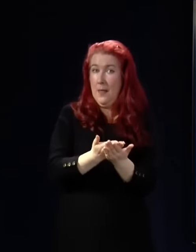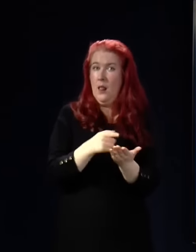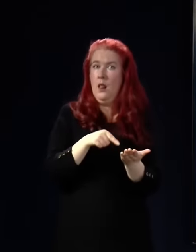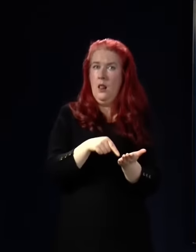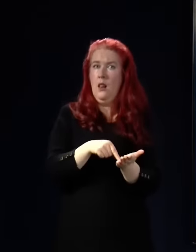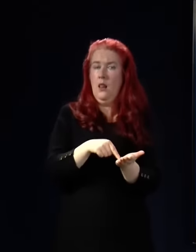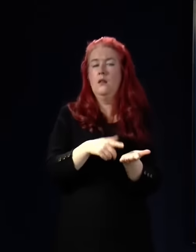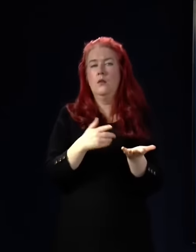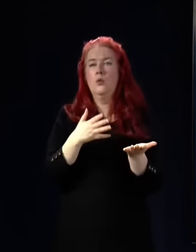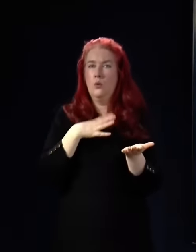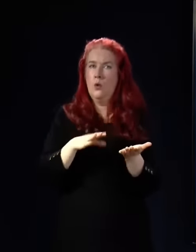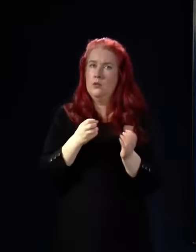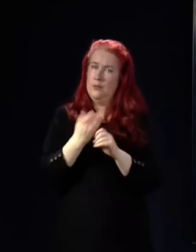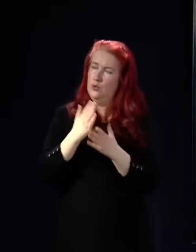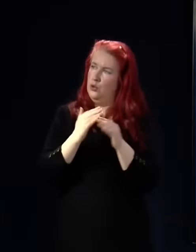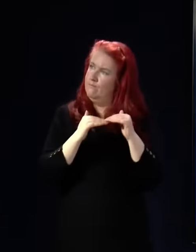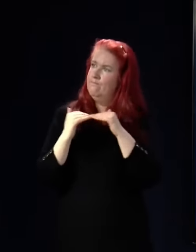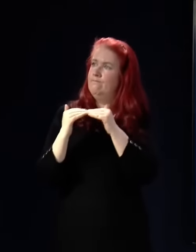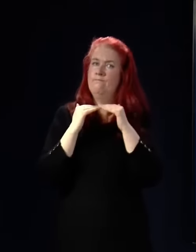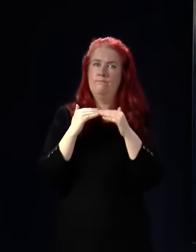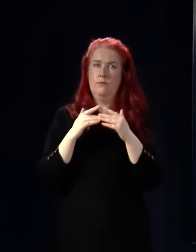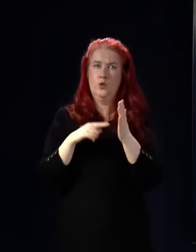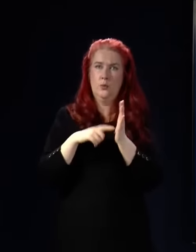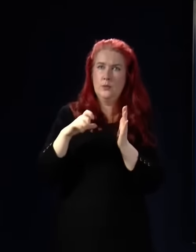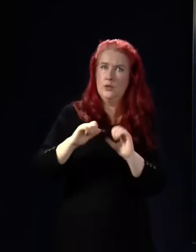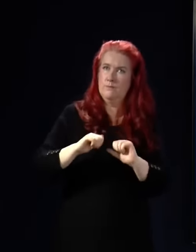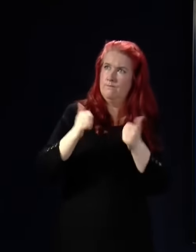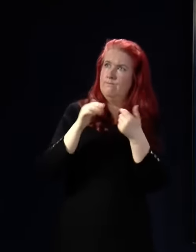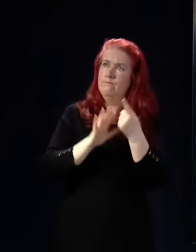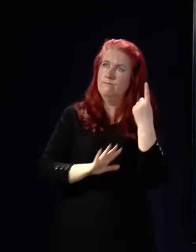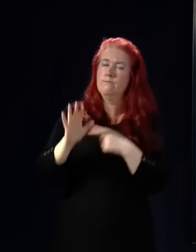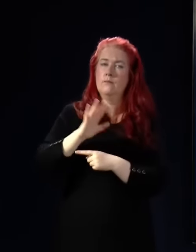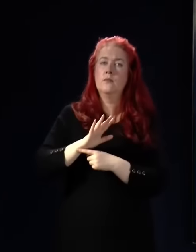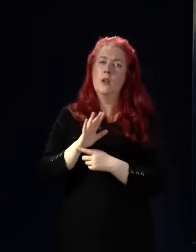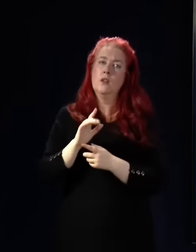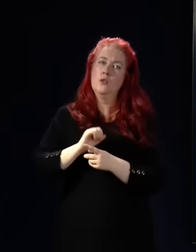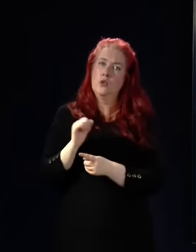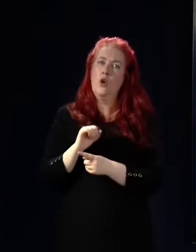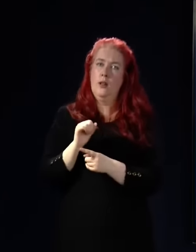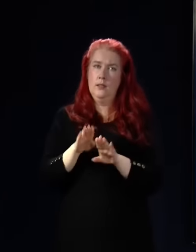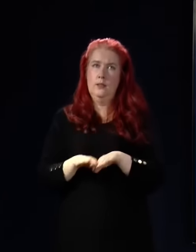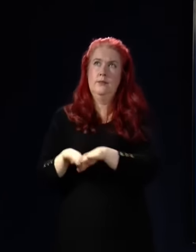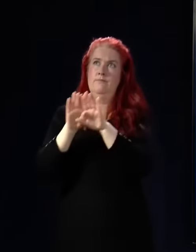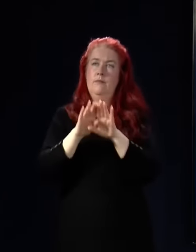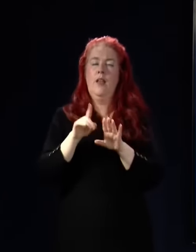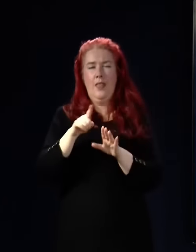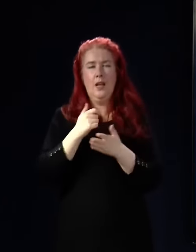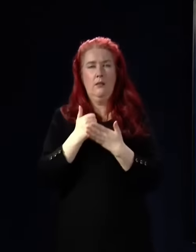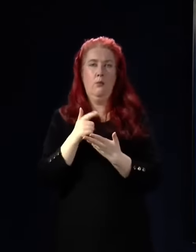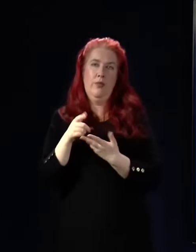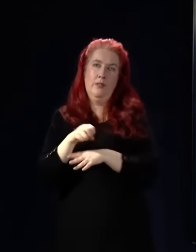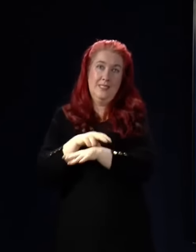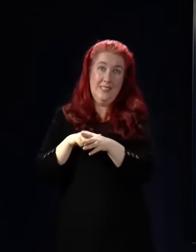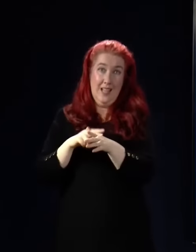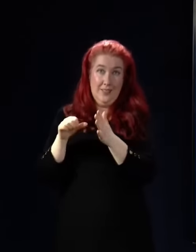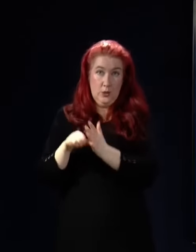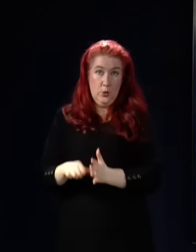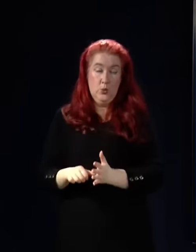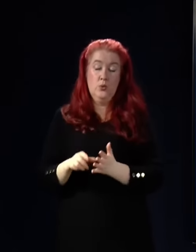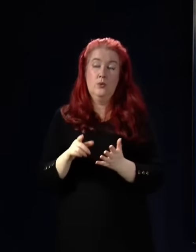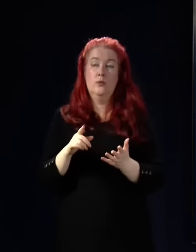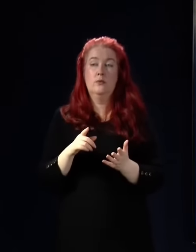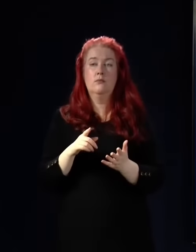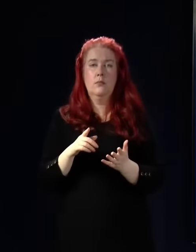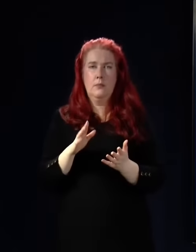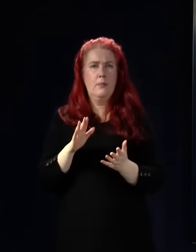terms and conditions standardised across the country will no doubt help with those workforce issues. But what I will say absolutely